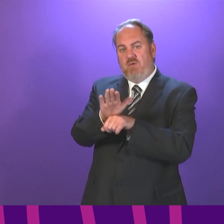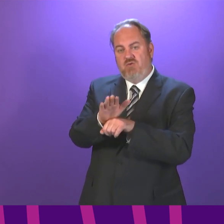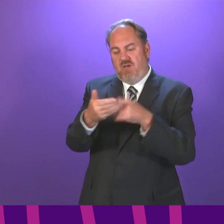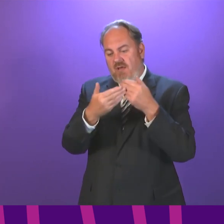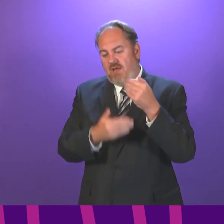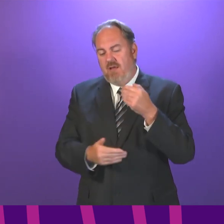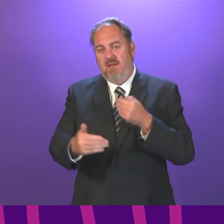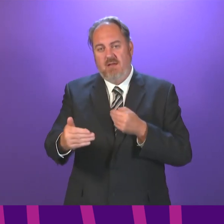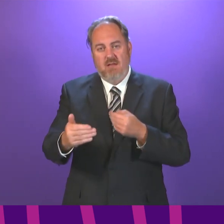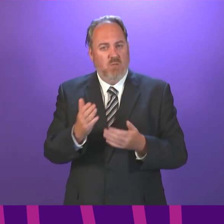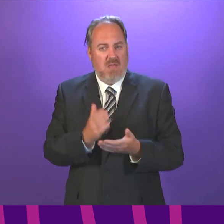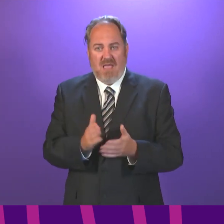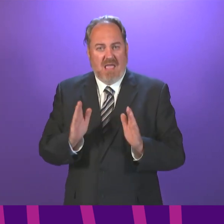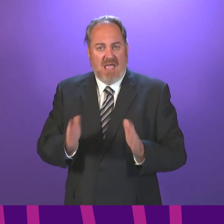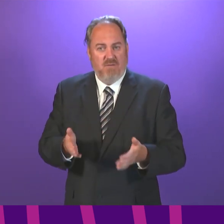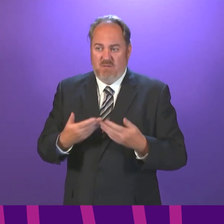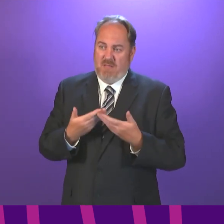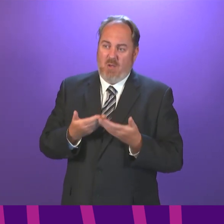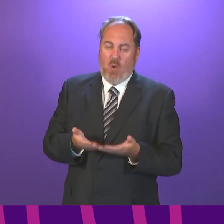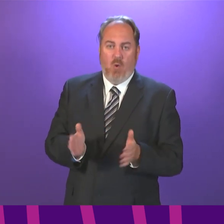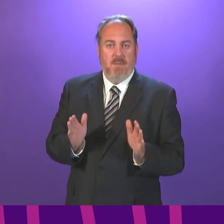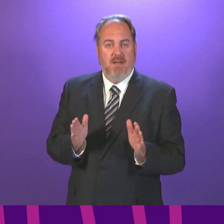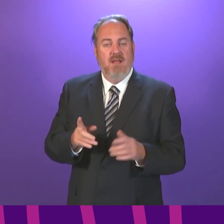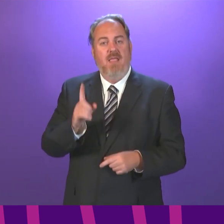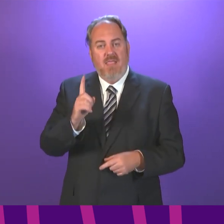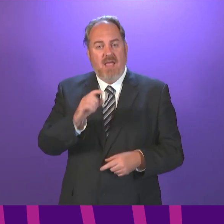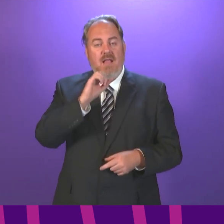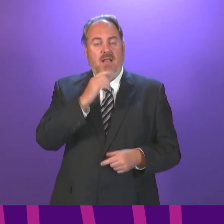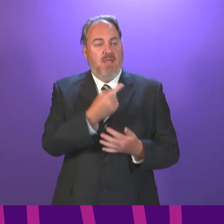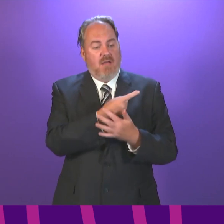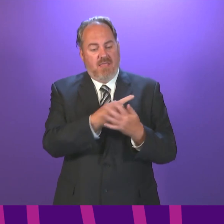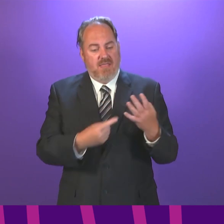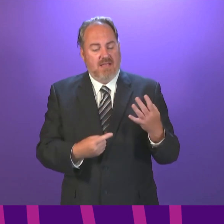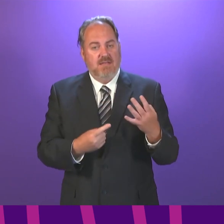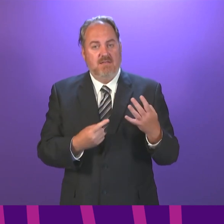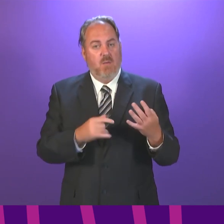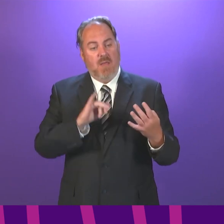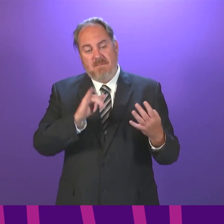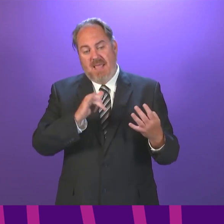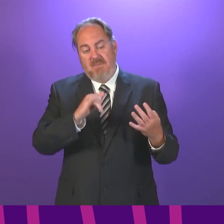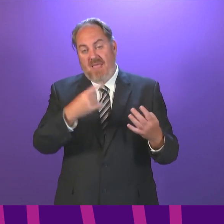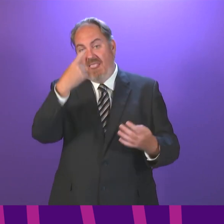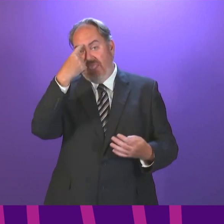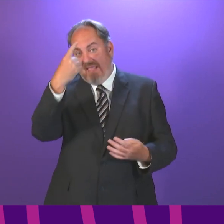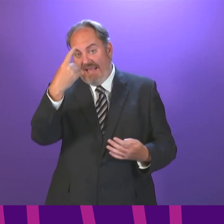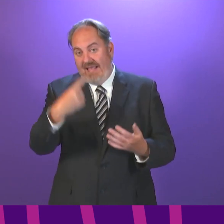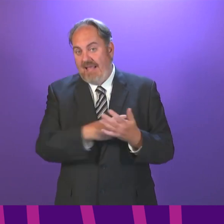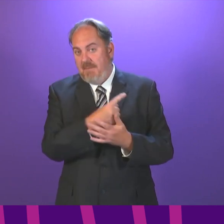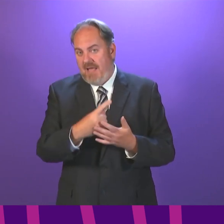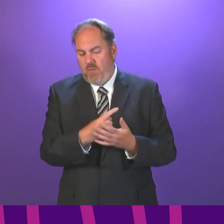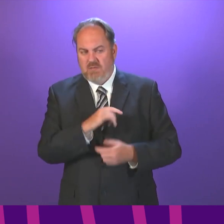think it is important to be frank with Parliament that there will be functionality that we are not immediately planning to use, but there will be